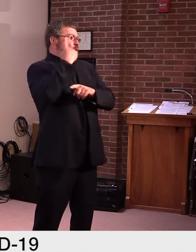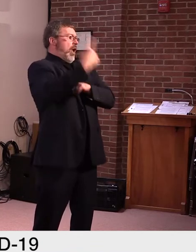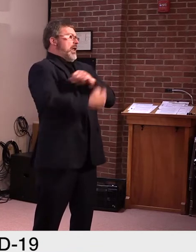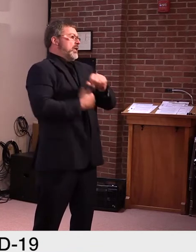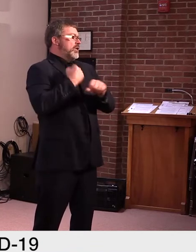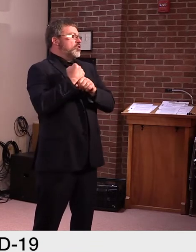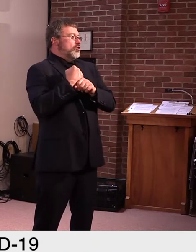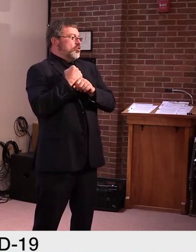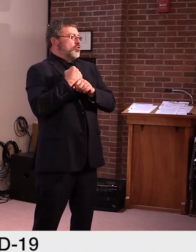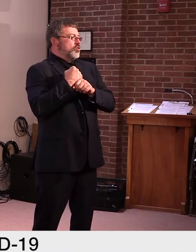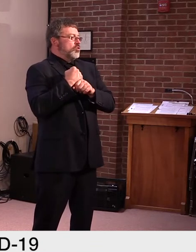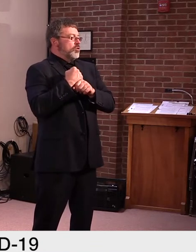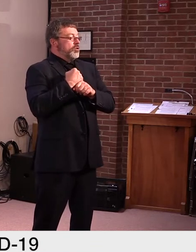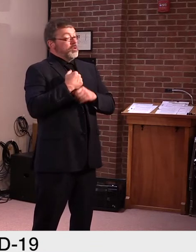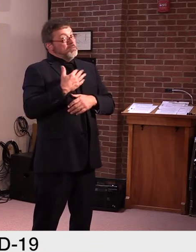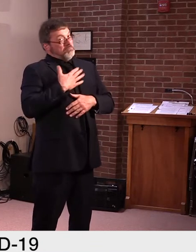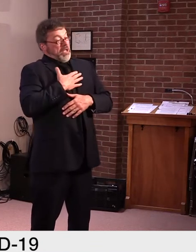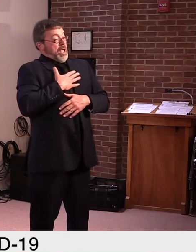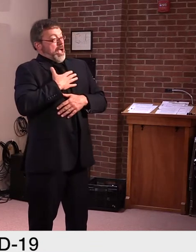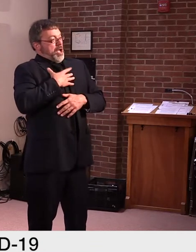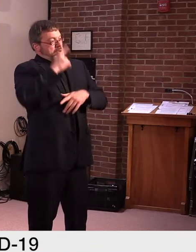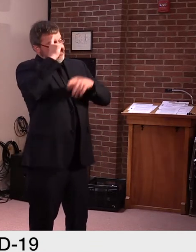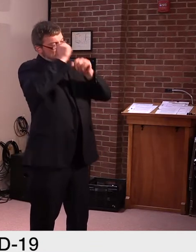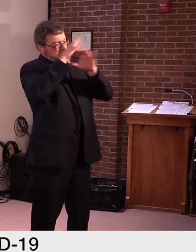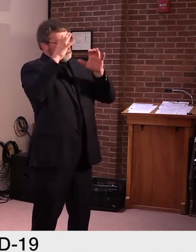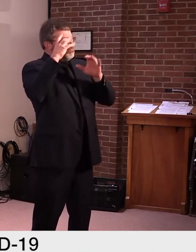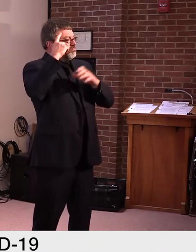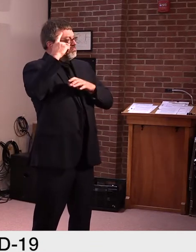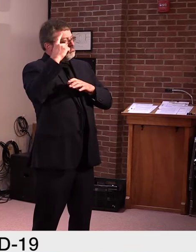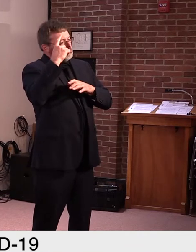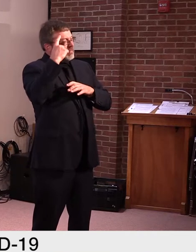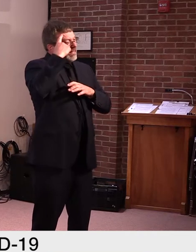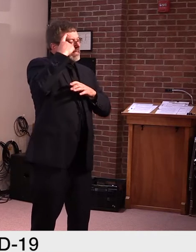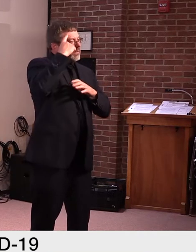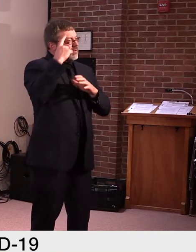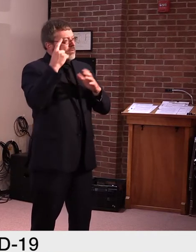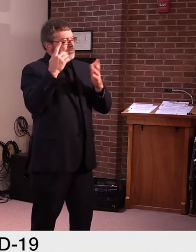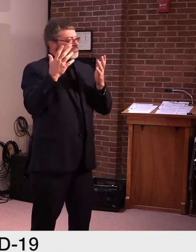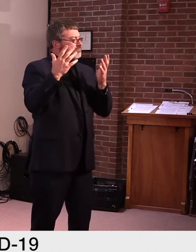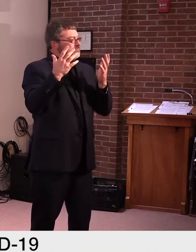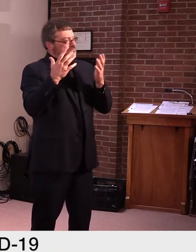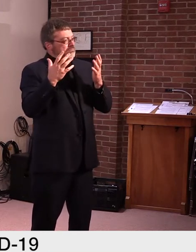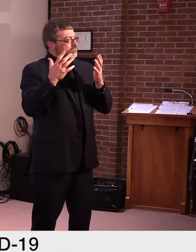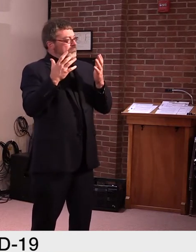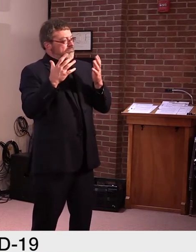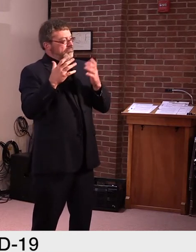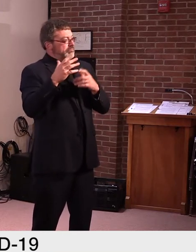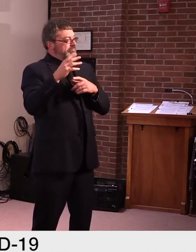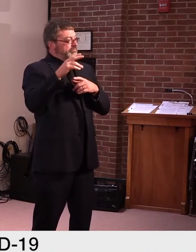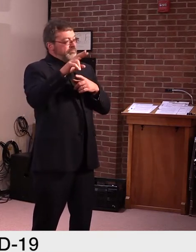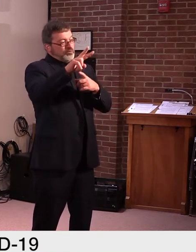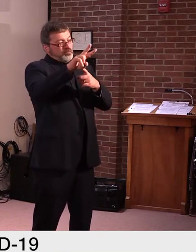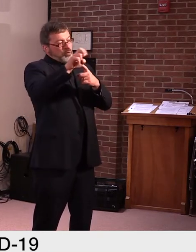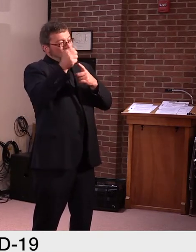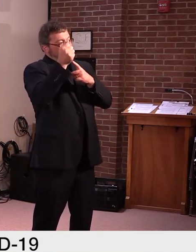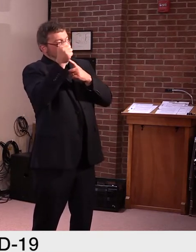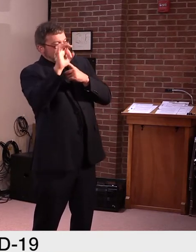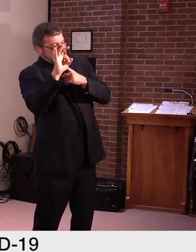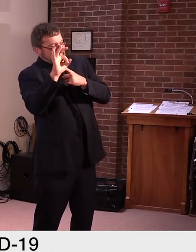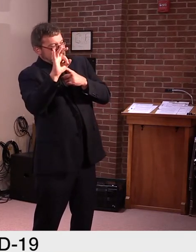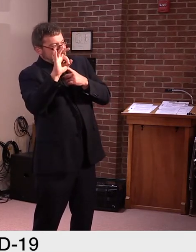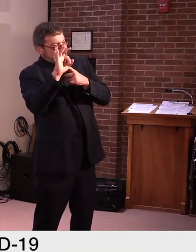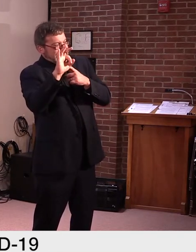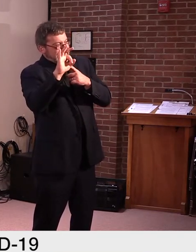I also expect that we'll probably, you know, we have gone from, uh, 219 to 211 just recently. We have eight